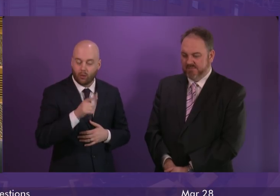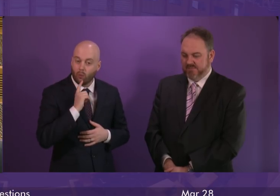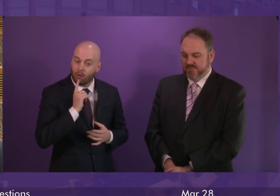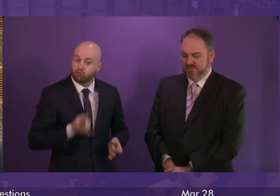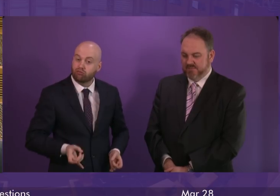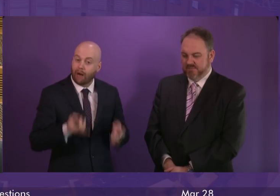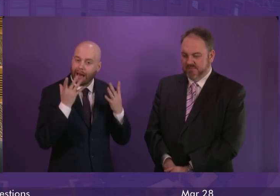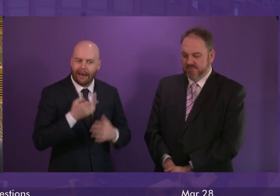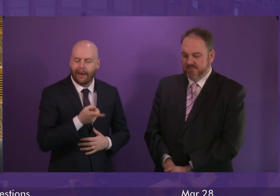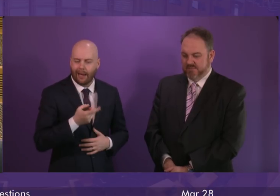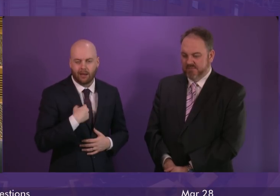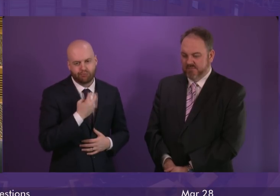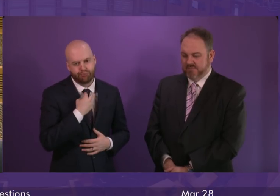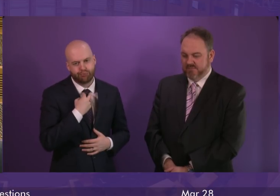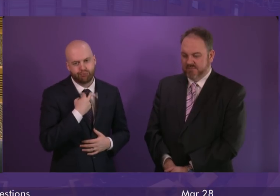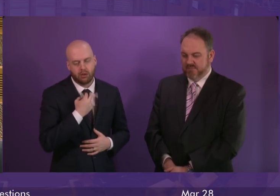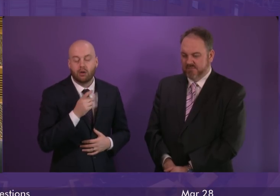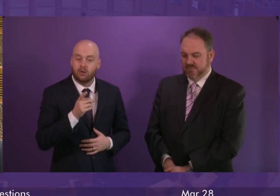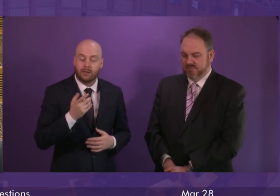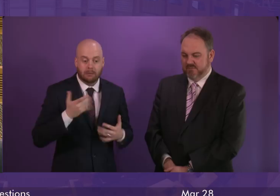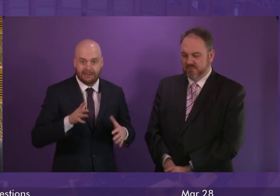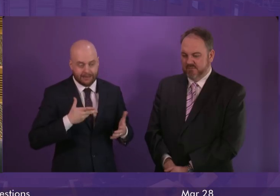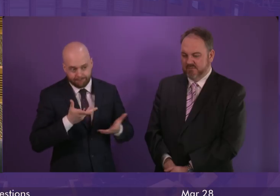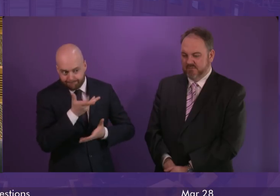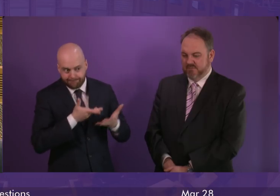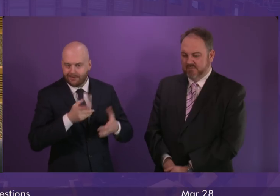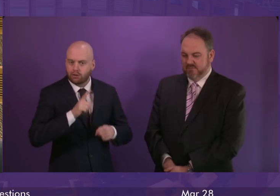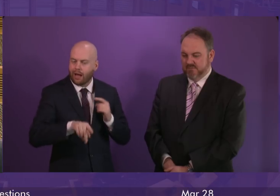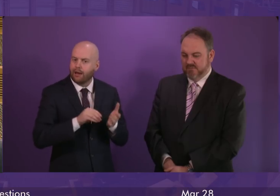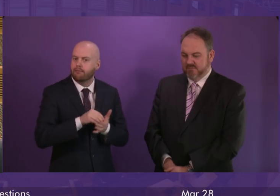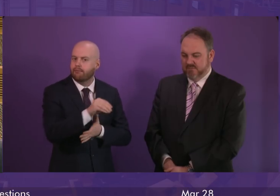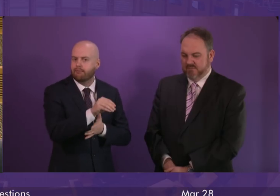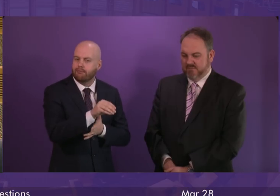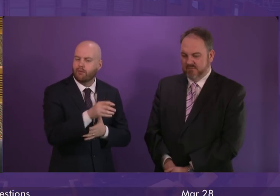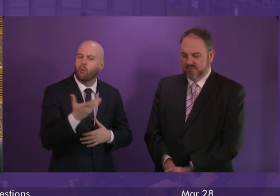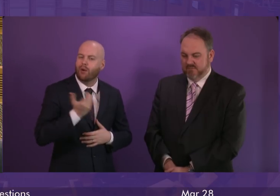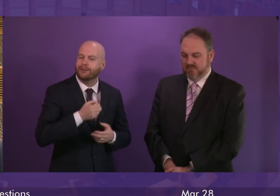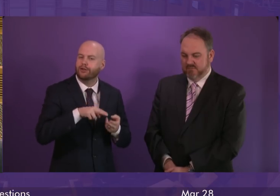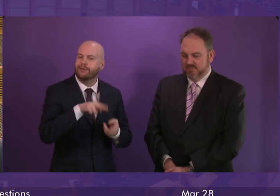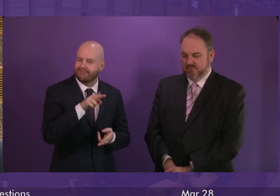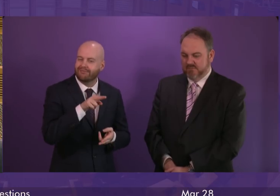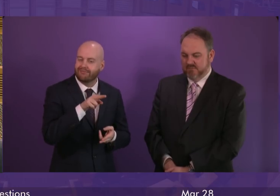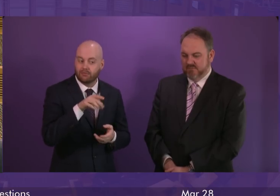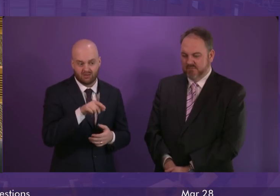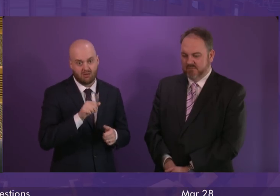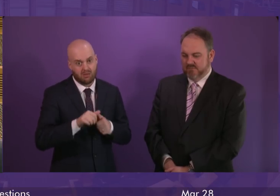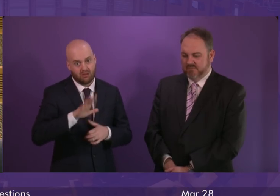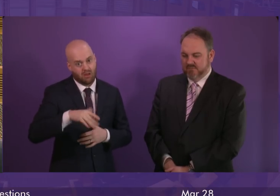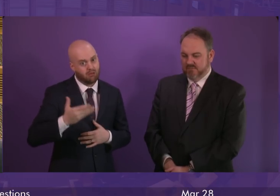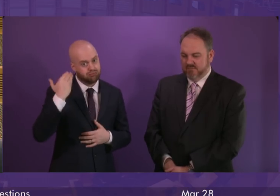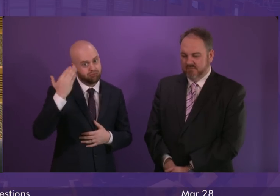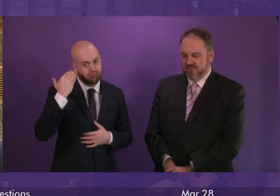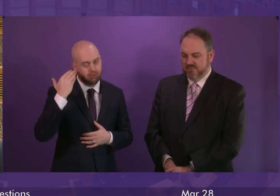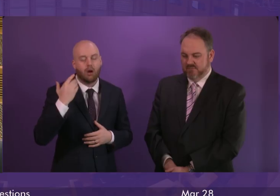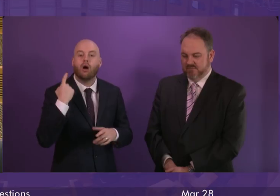HAYAL has implemented a pay rise for all staff which is an improvement on previous years and has also significantly increased its contribution to